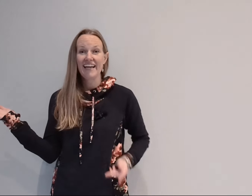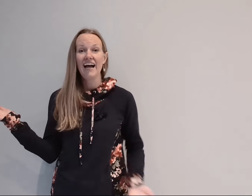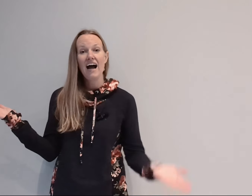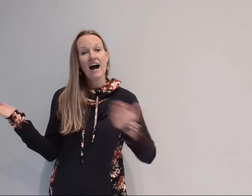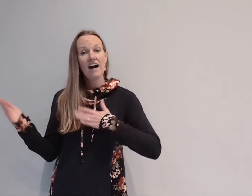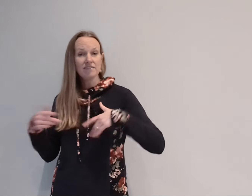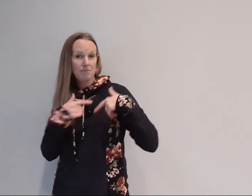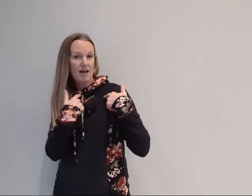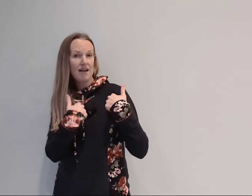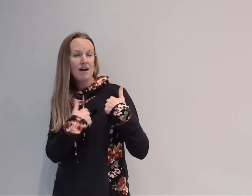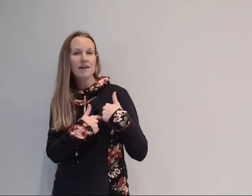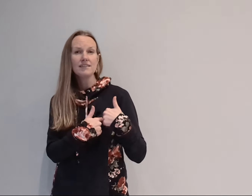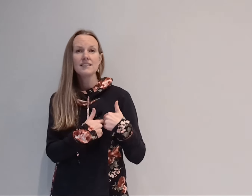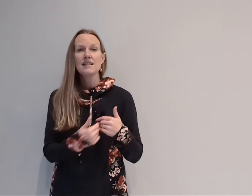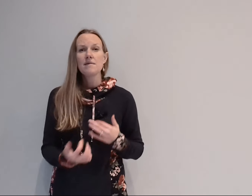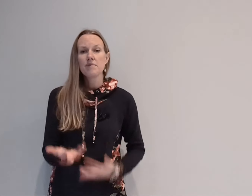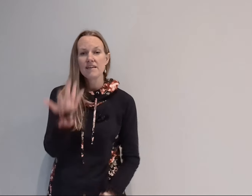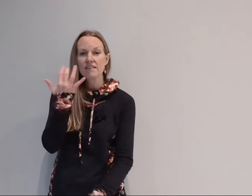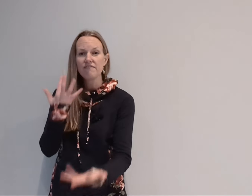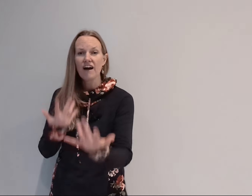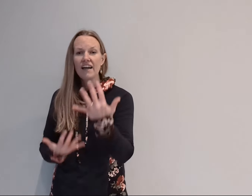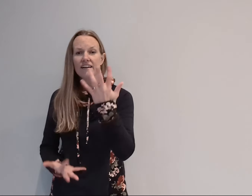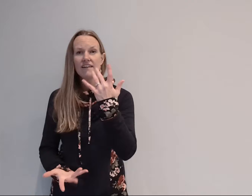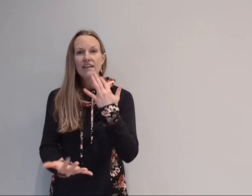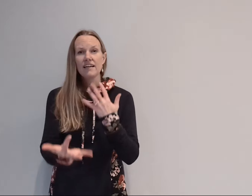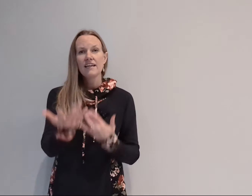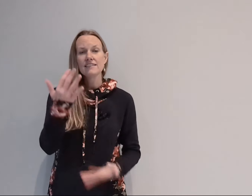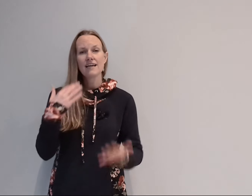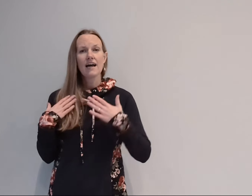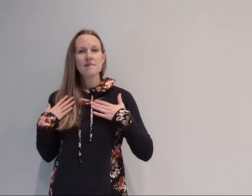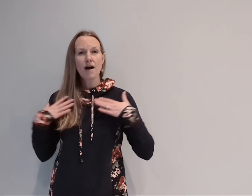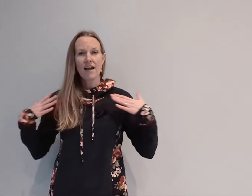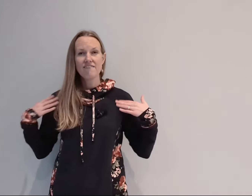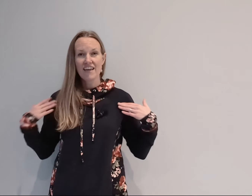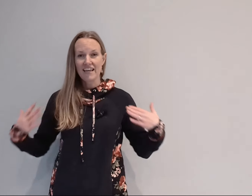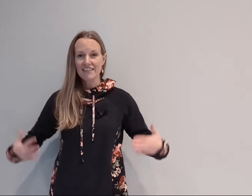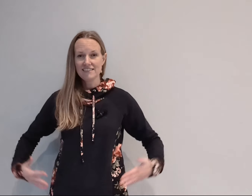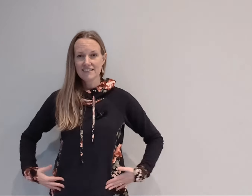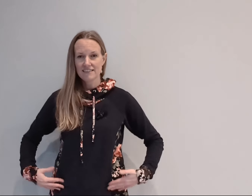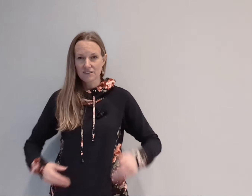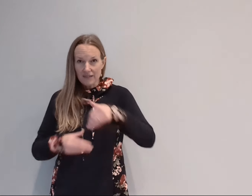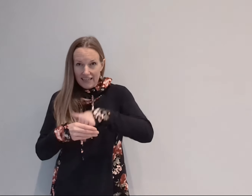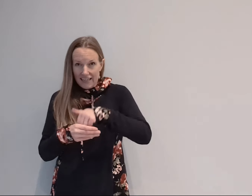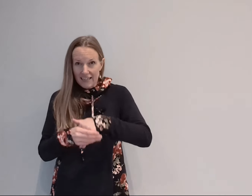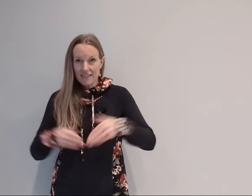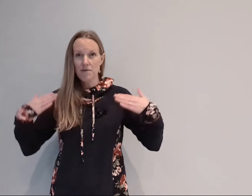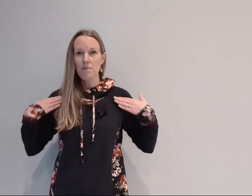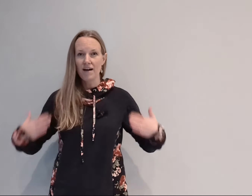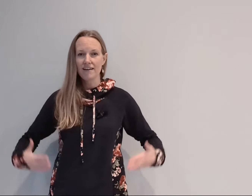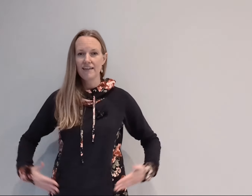of my heart heart be the fire inside my veins so in my body